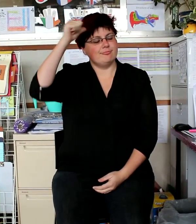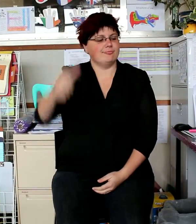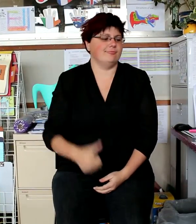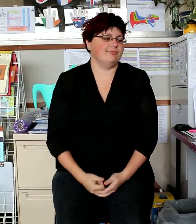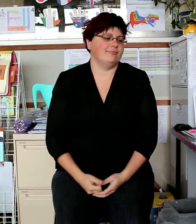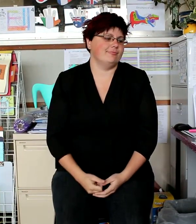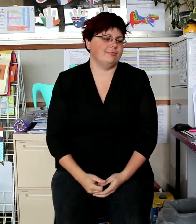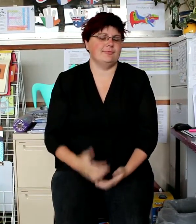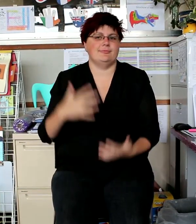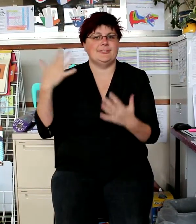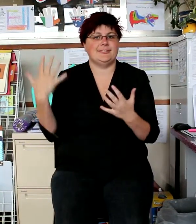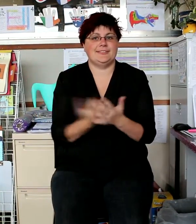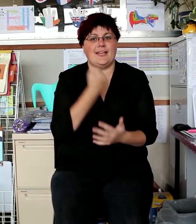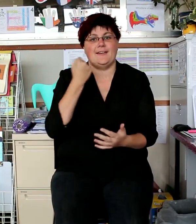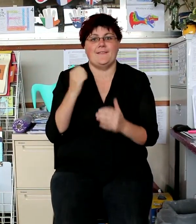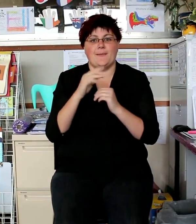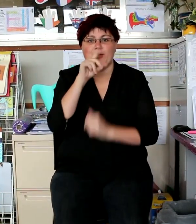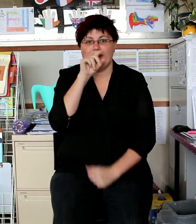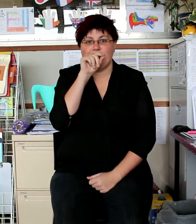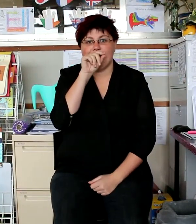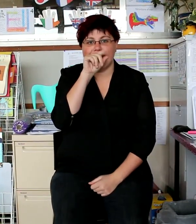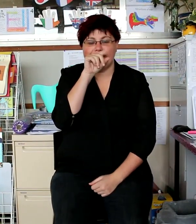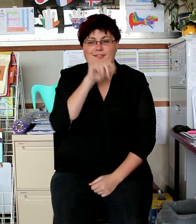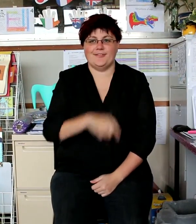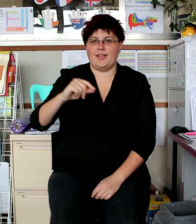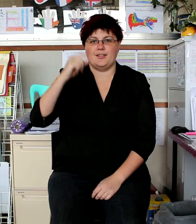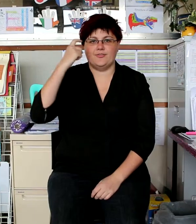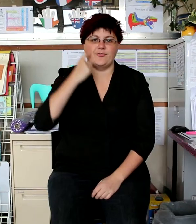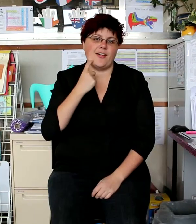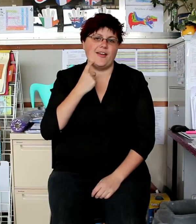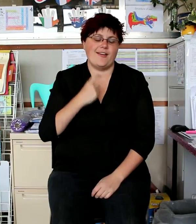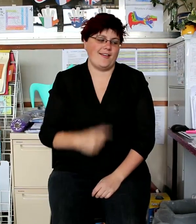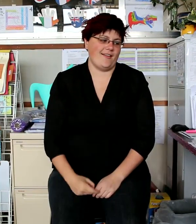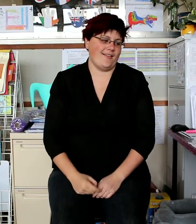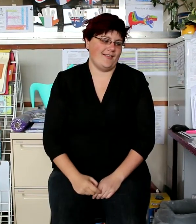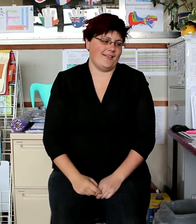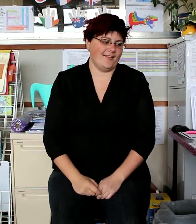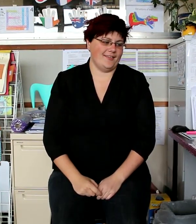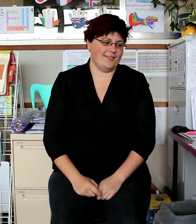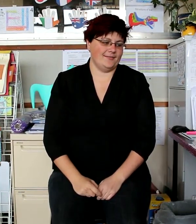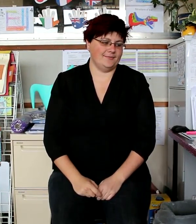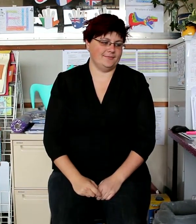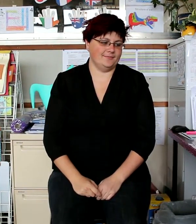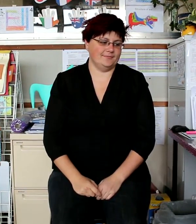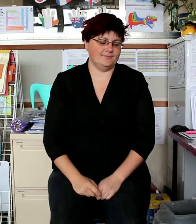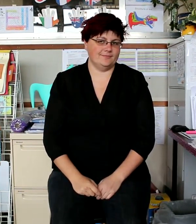Save the birds, so they can fly.